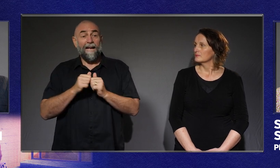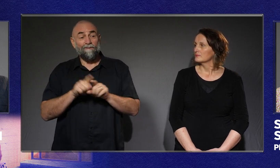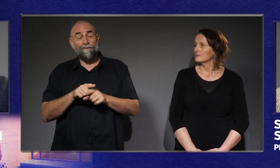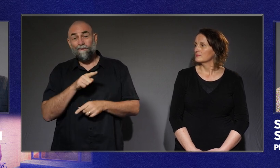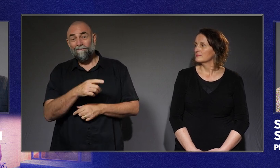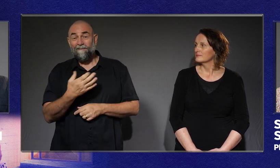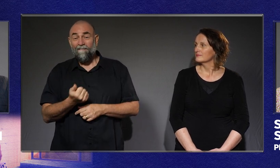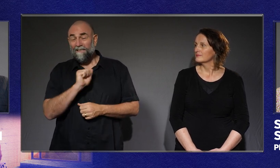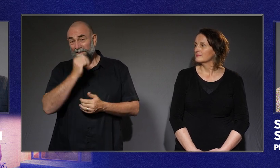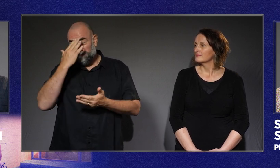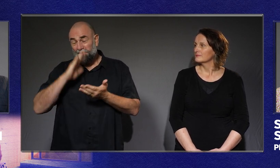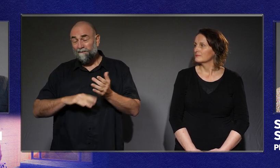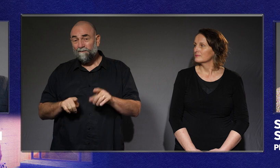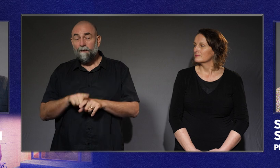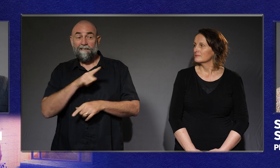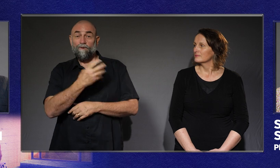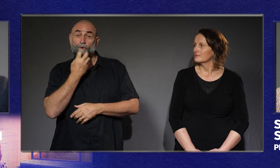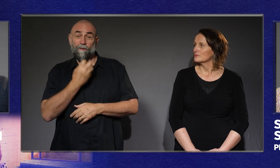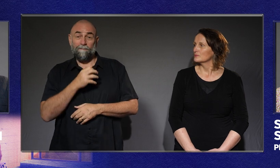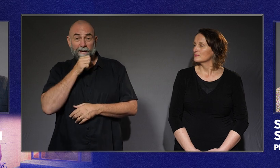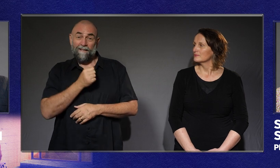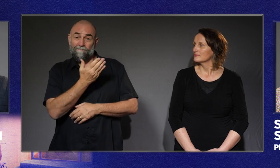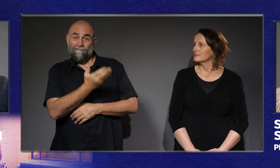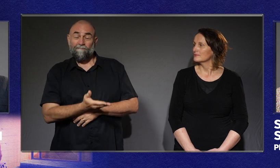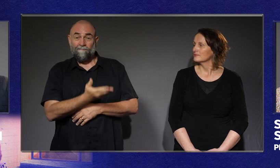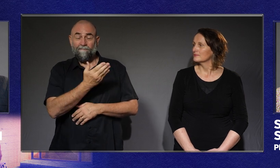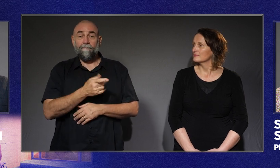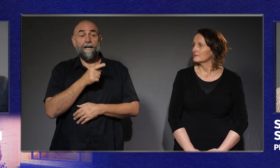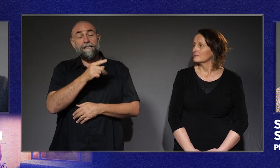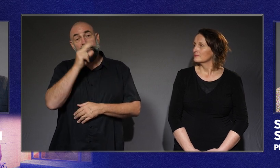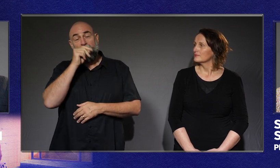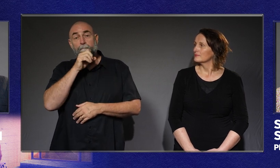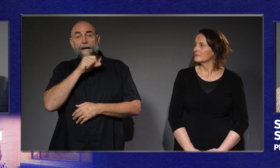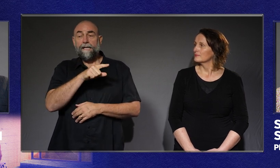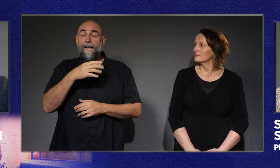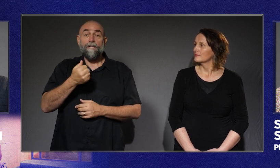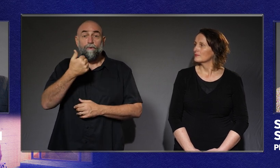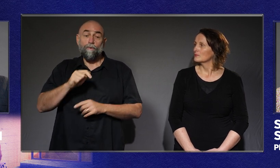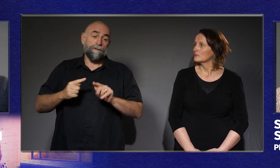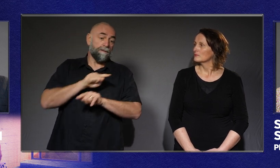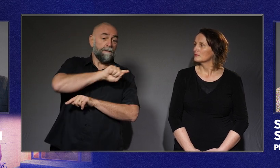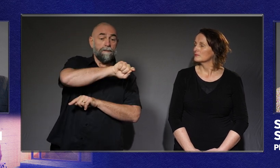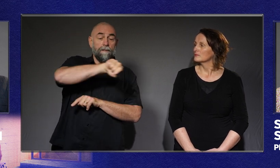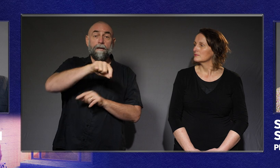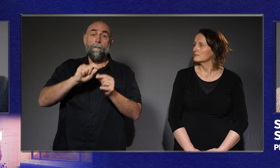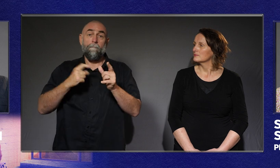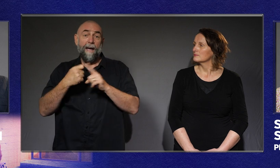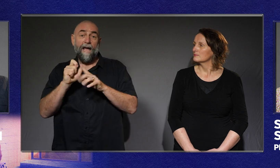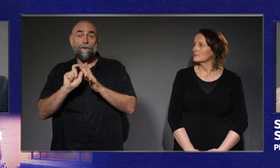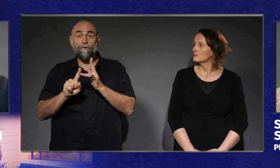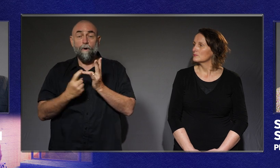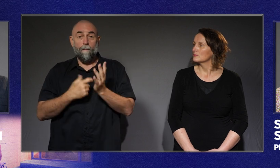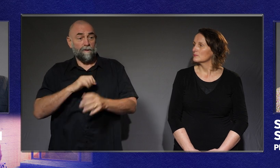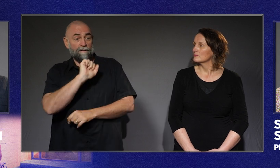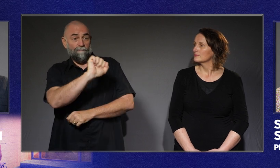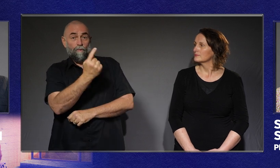You see, he's Jewish. And as a young man, he had to use the back door to the restaurant because of who